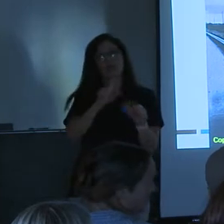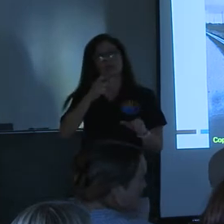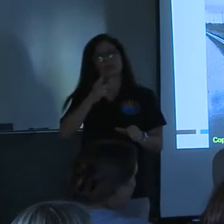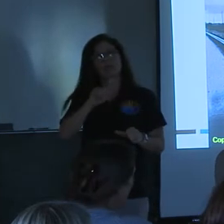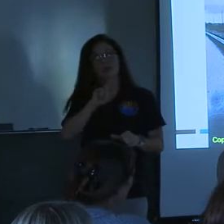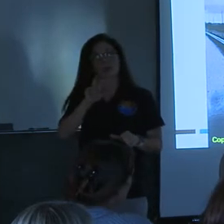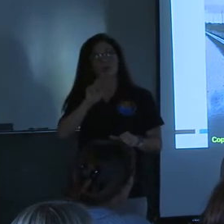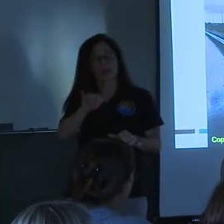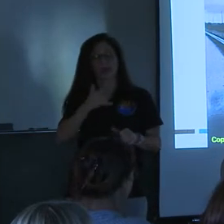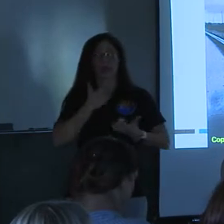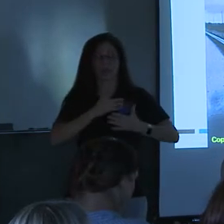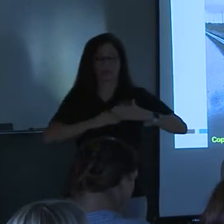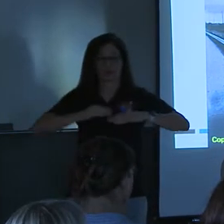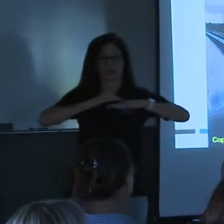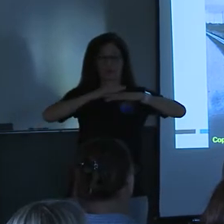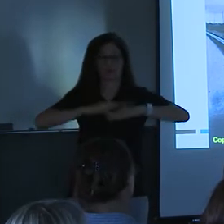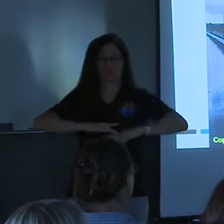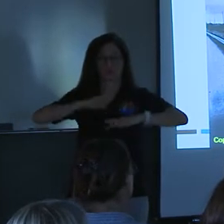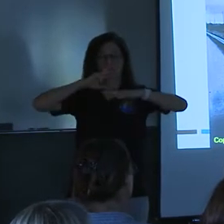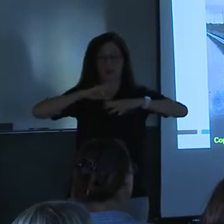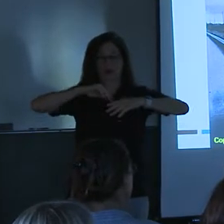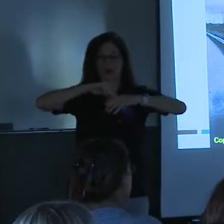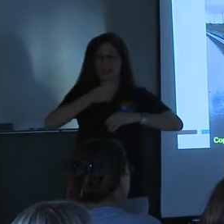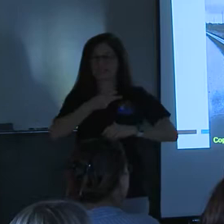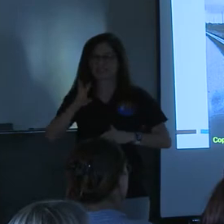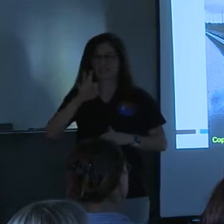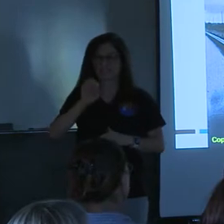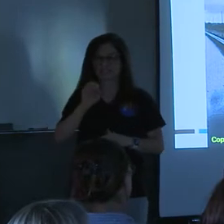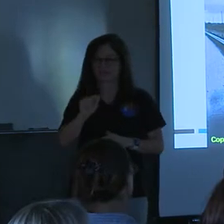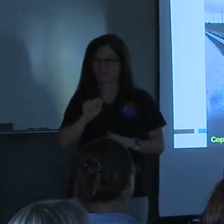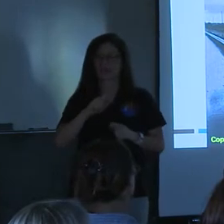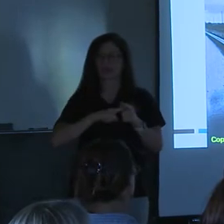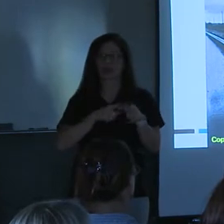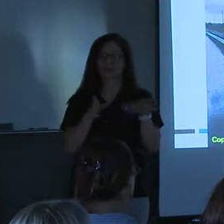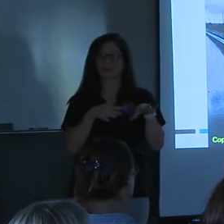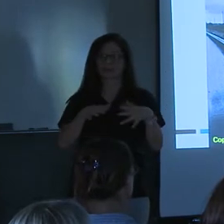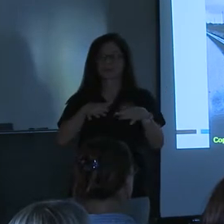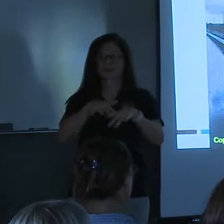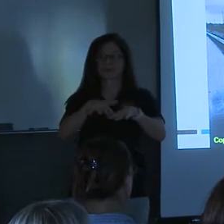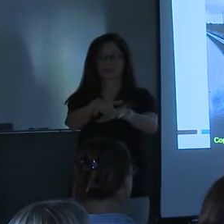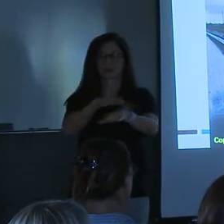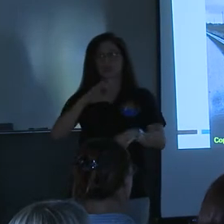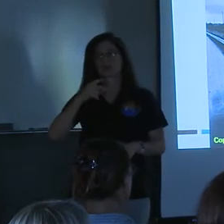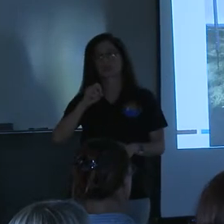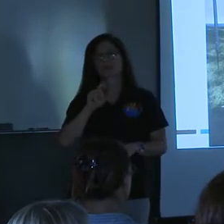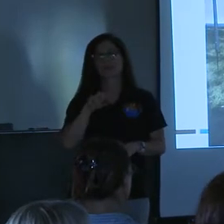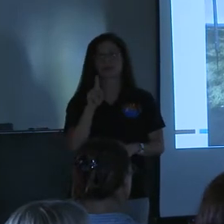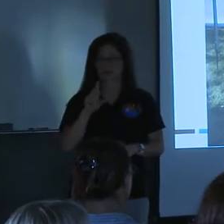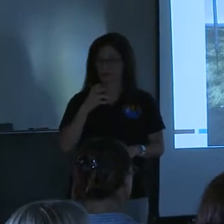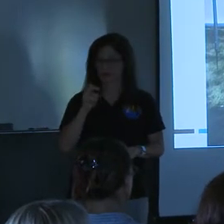stacked up water, mean, several feet of water in that basin and then it metered out into the Copeland channel.